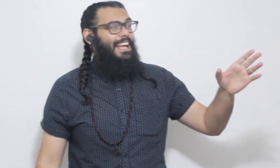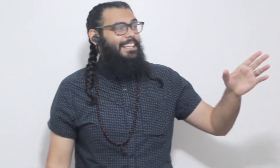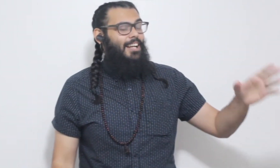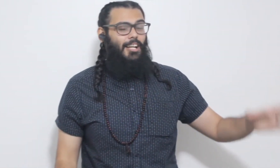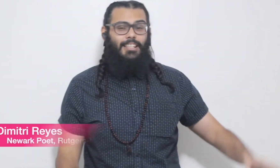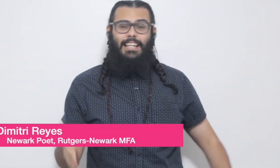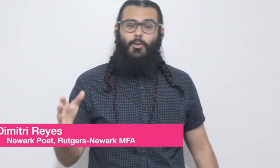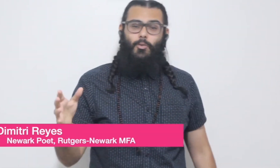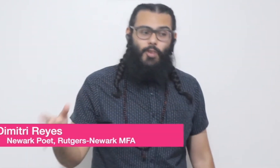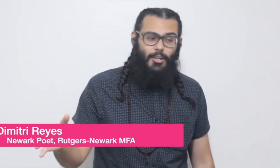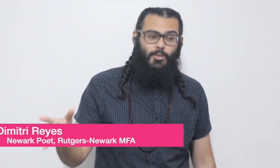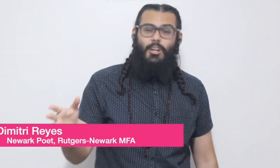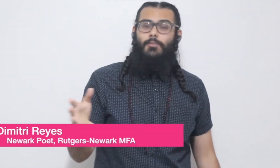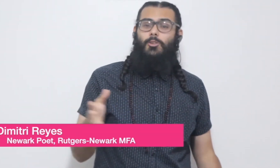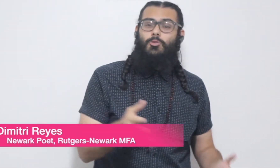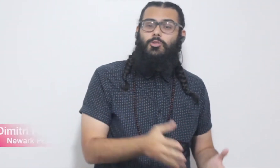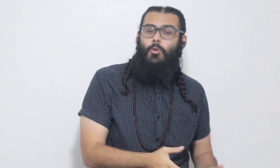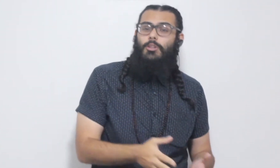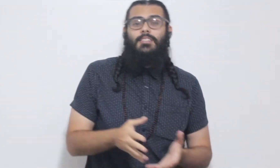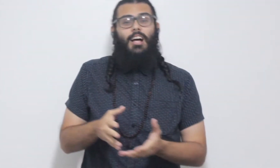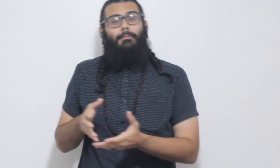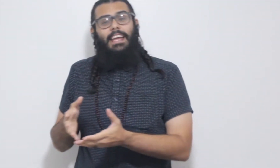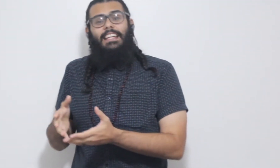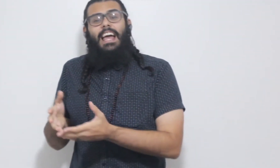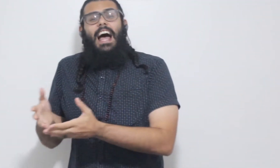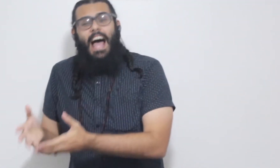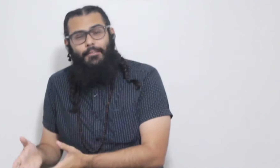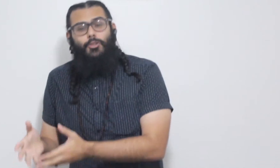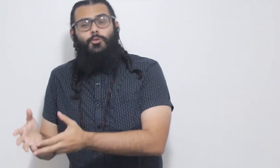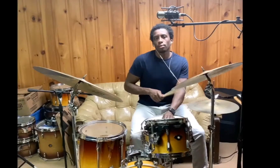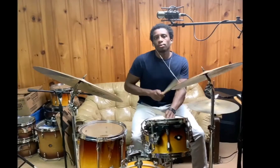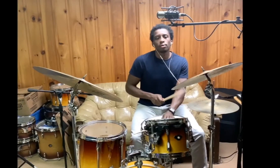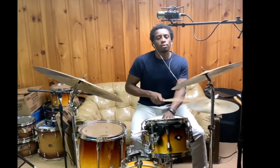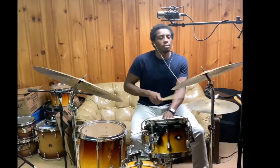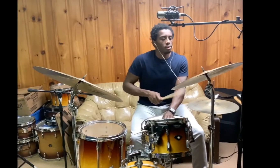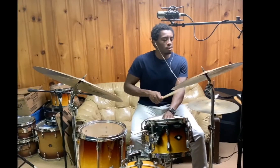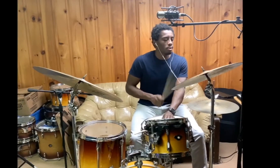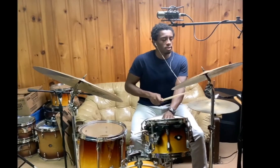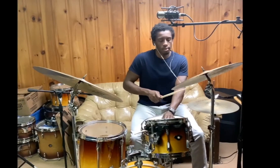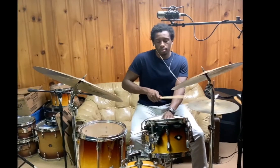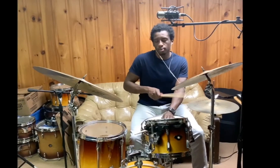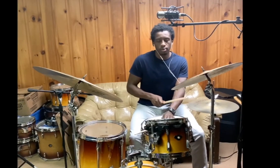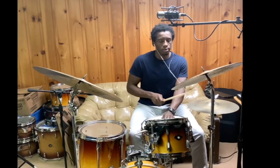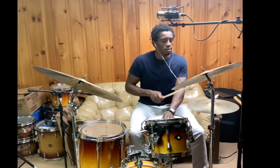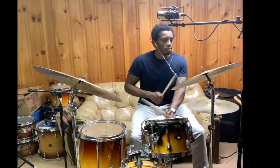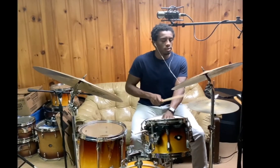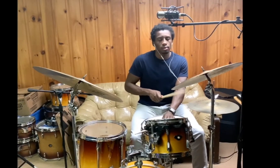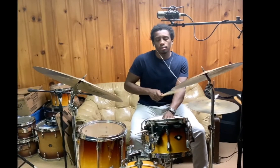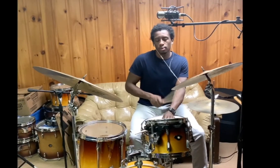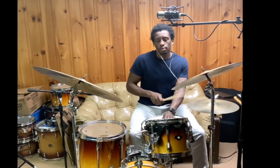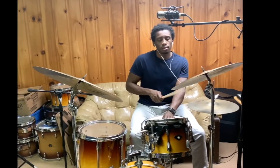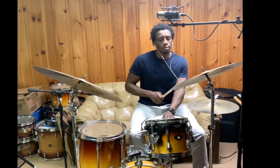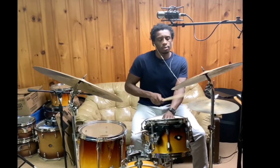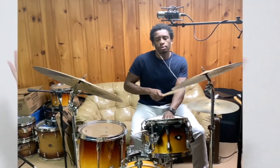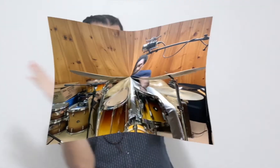Tagged on the ghetto grottos Of closed doors on main avenues It's when the